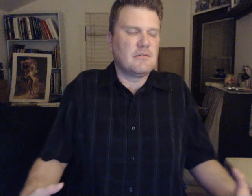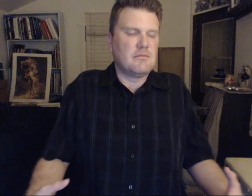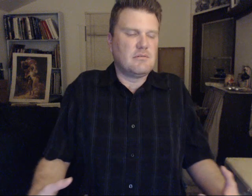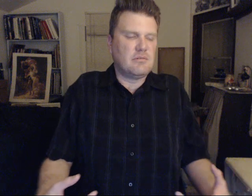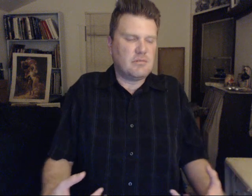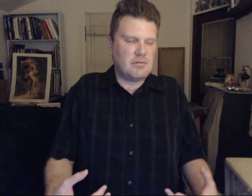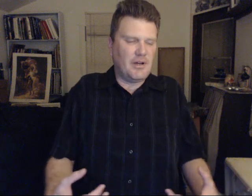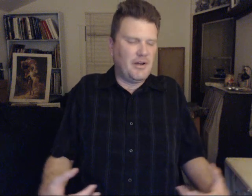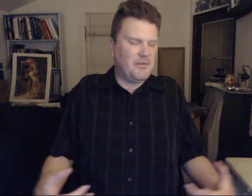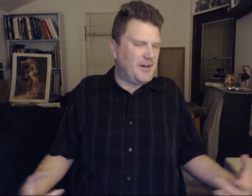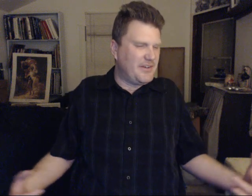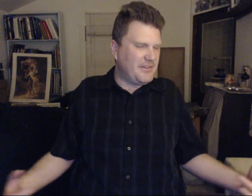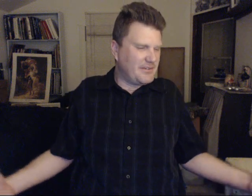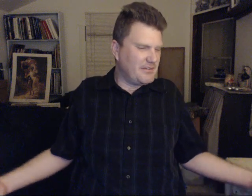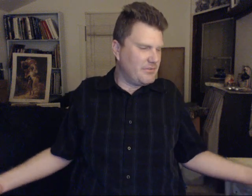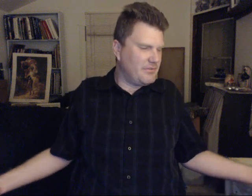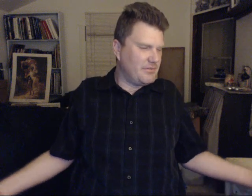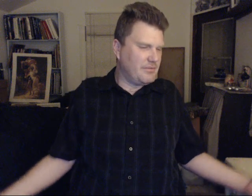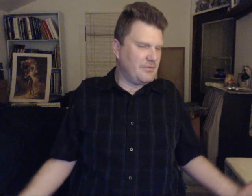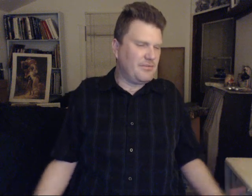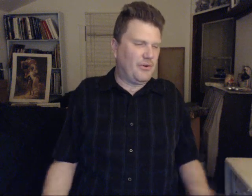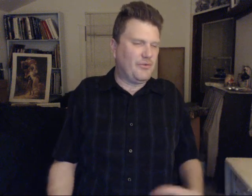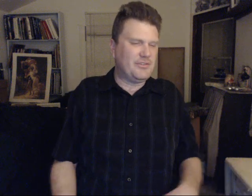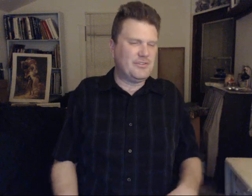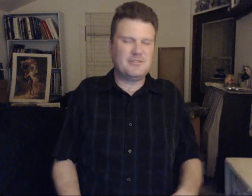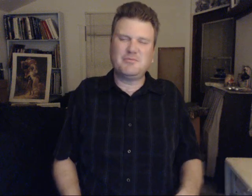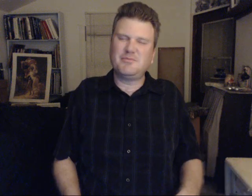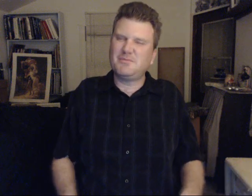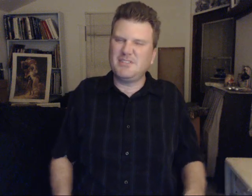I am minus the gorilla species.